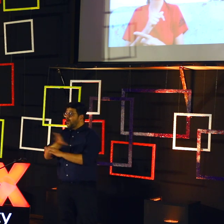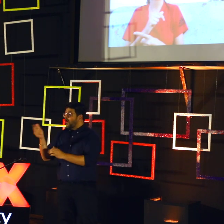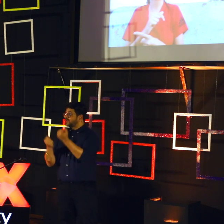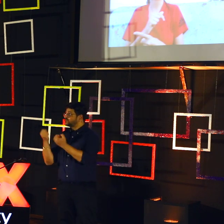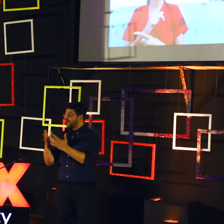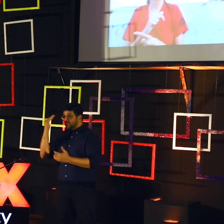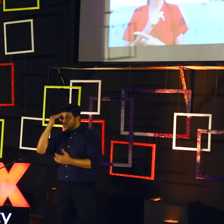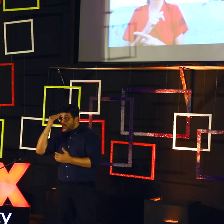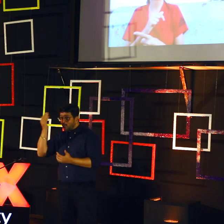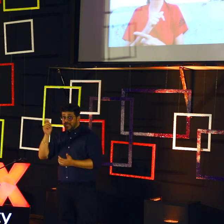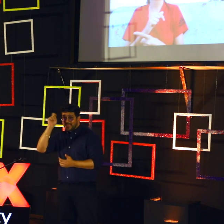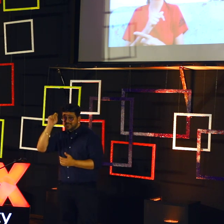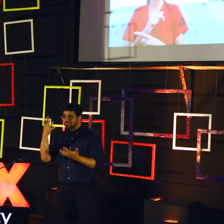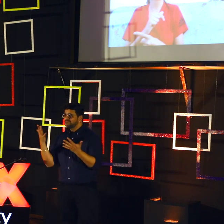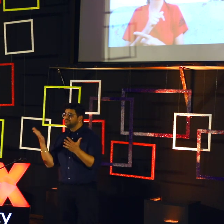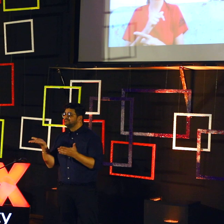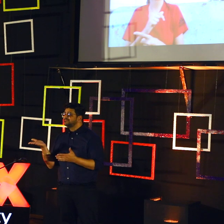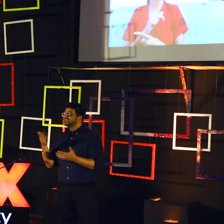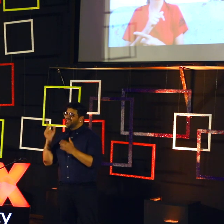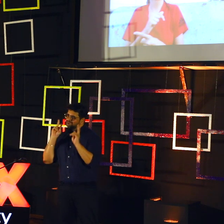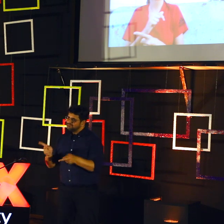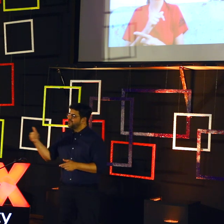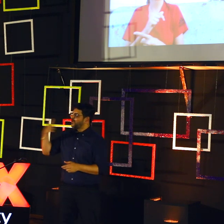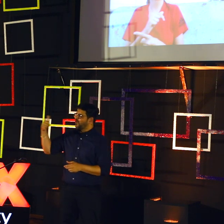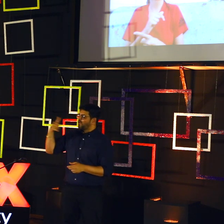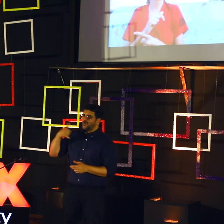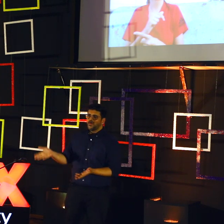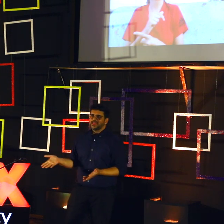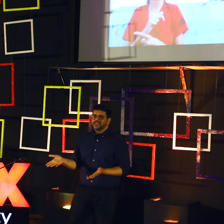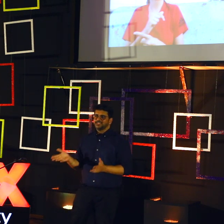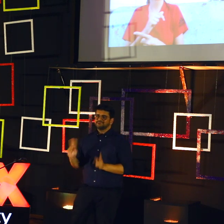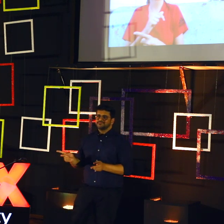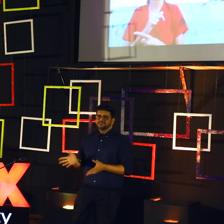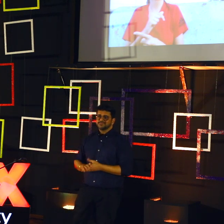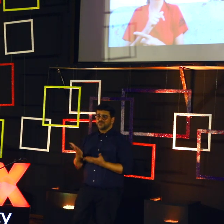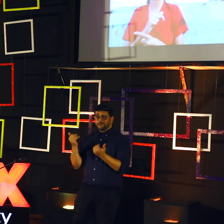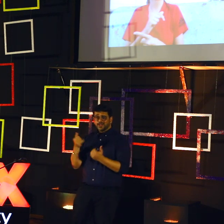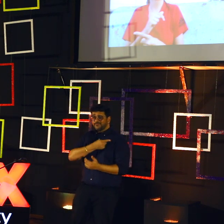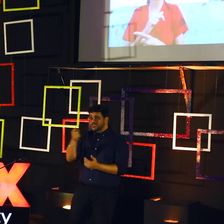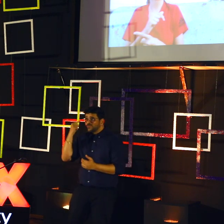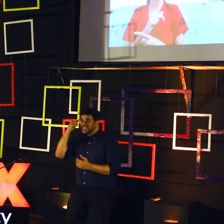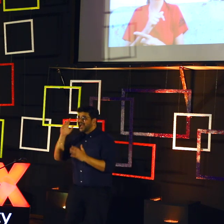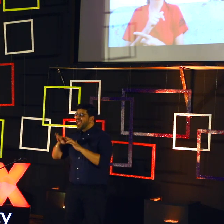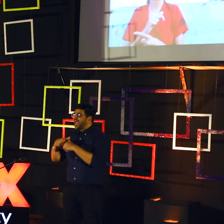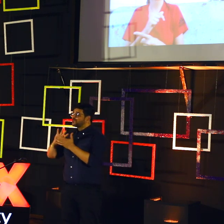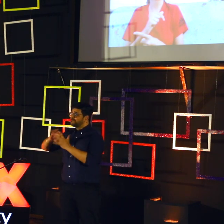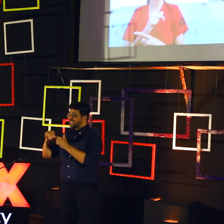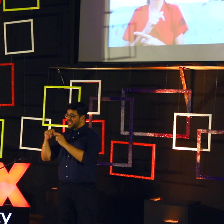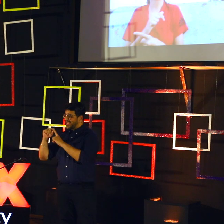are challenges, because all taxi drivers do not know English. Right? They still call us. So, it possible for you to actually imagine